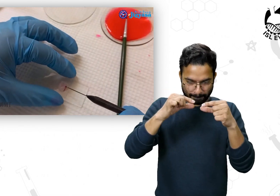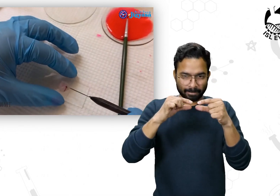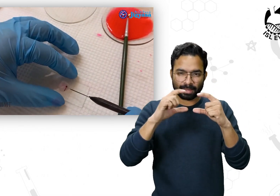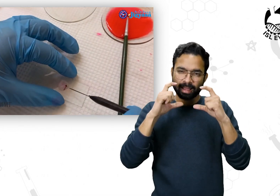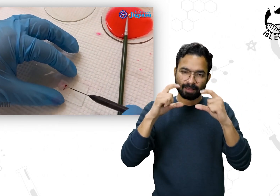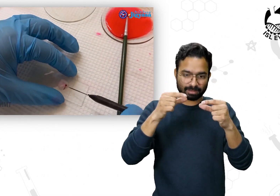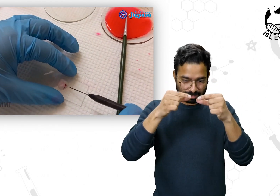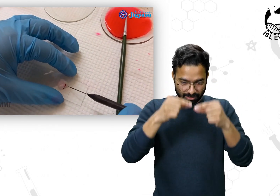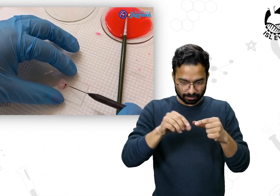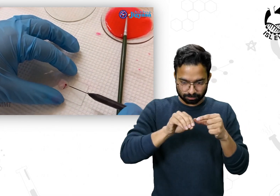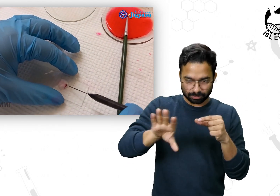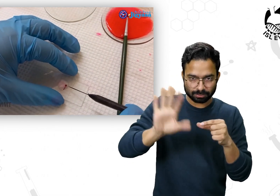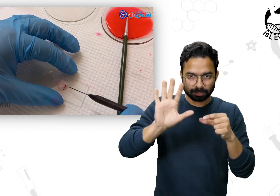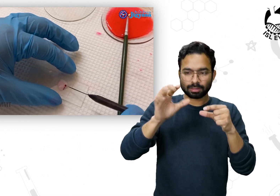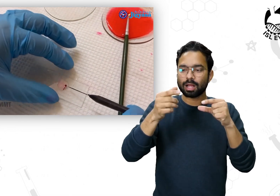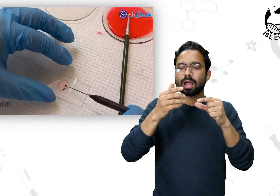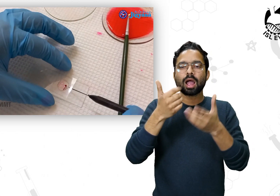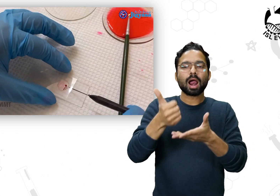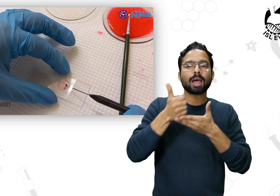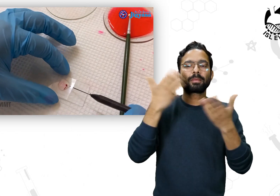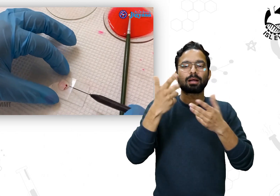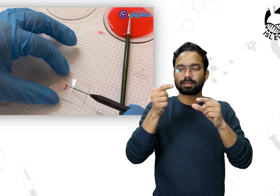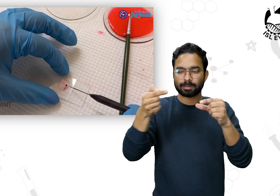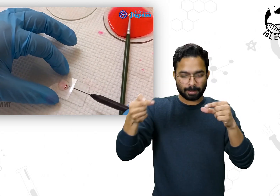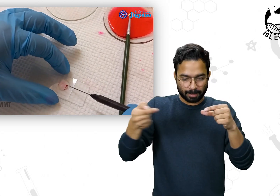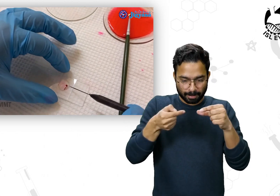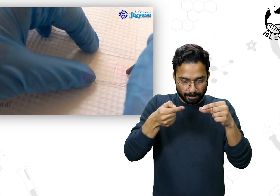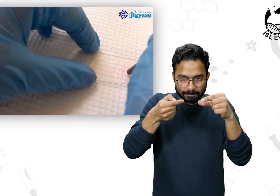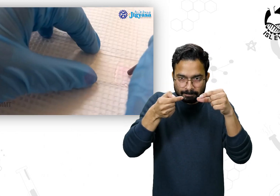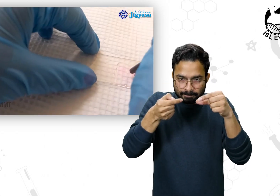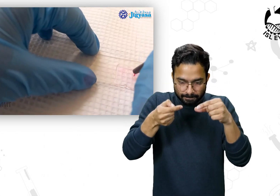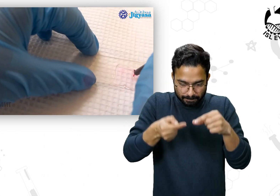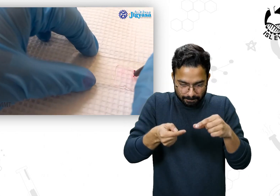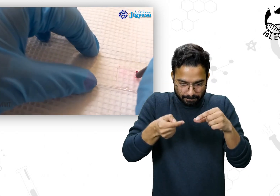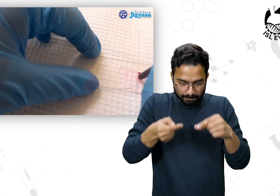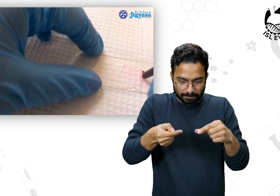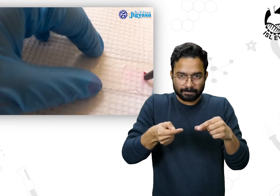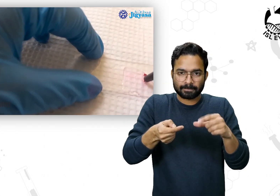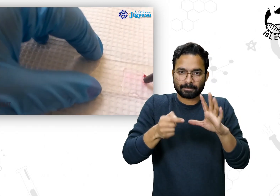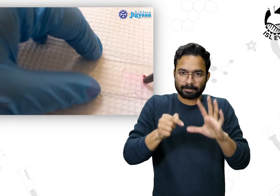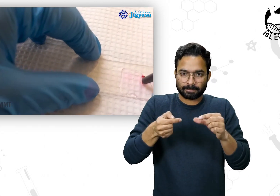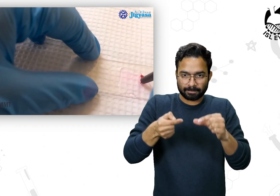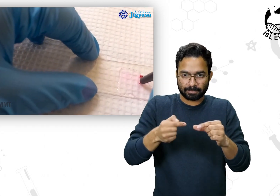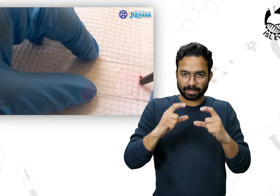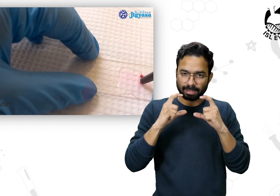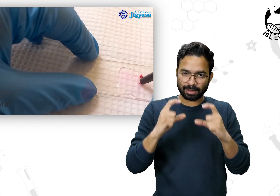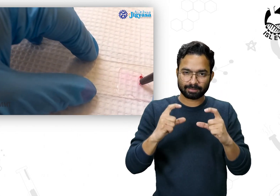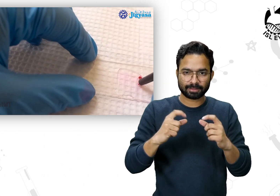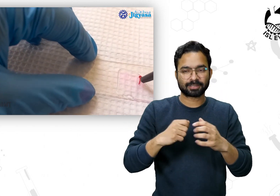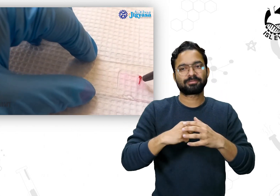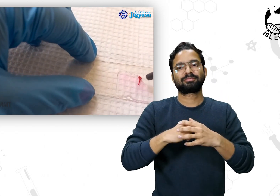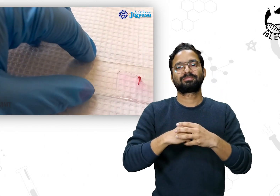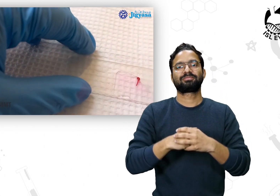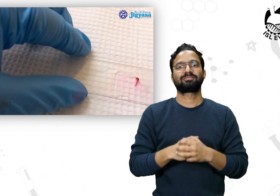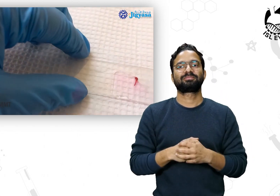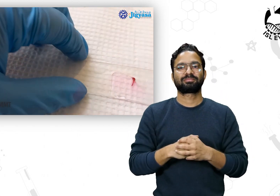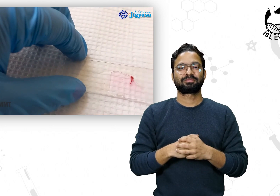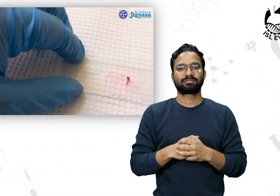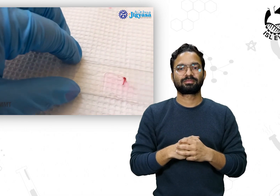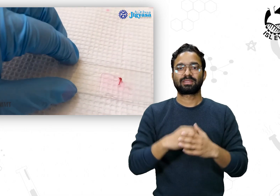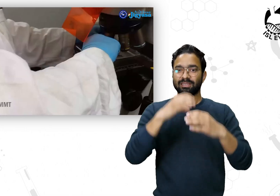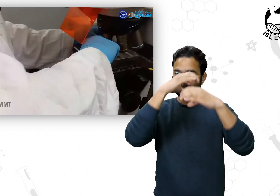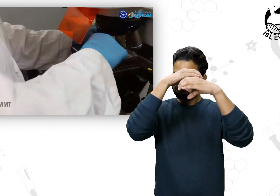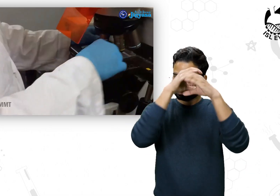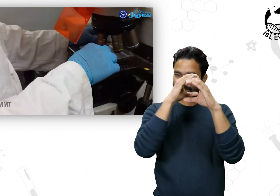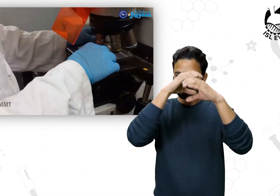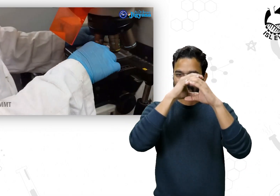the help of the needle so that there will be no bubbles. And then we have to press the cover sleeve gently with the